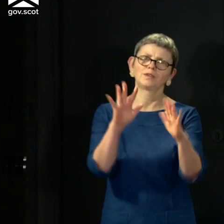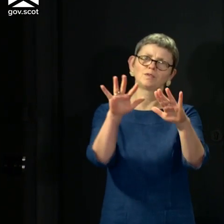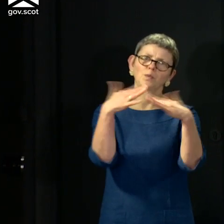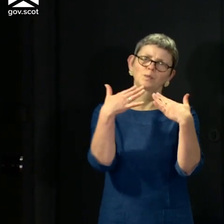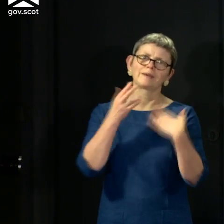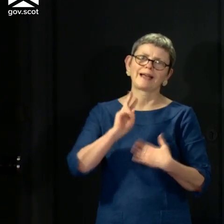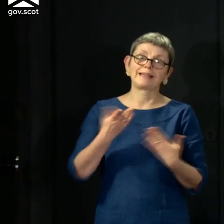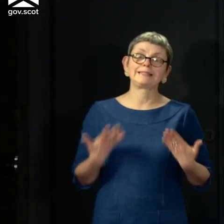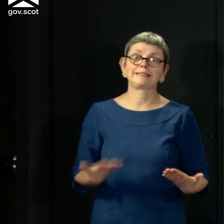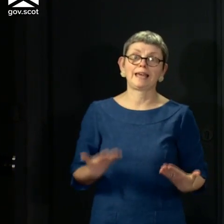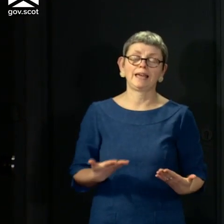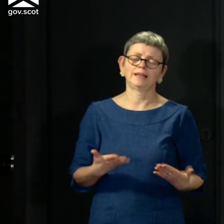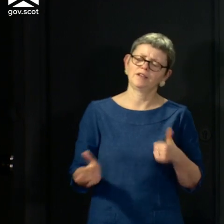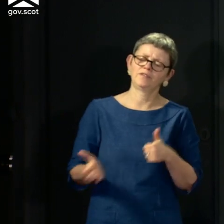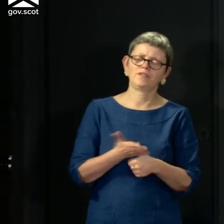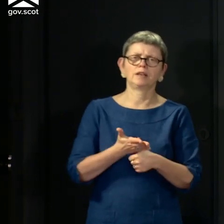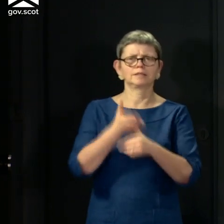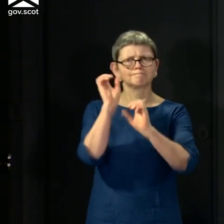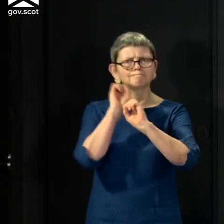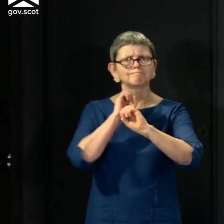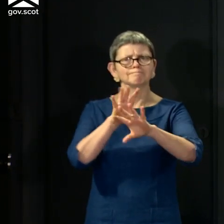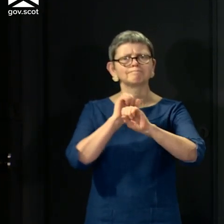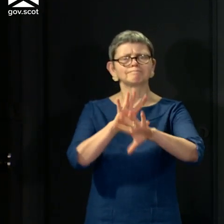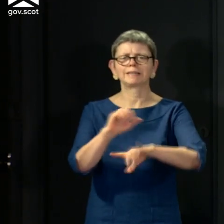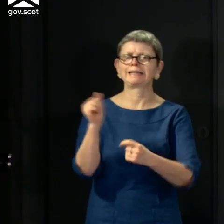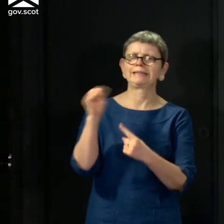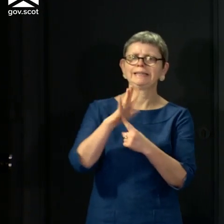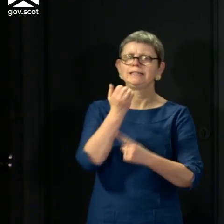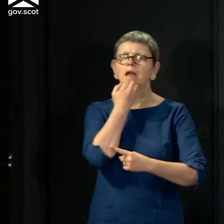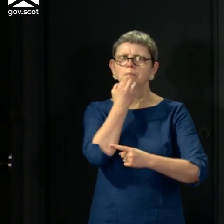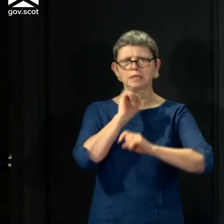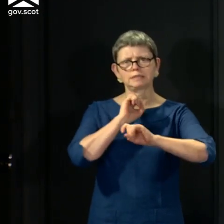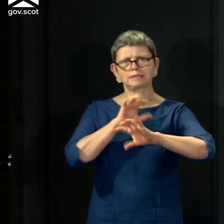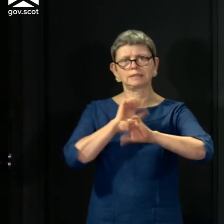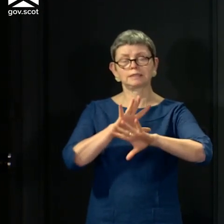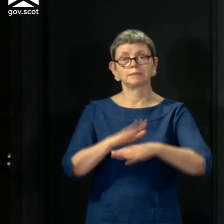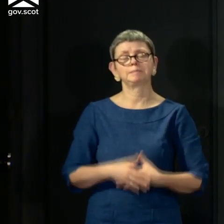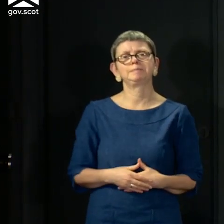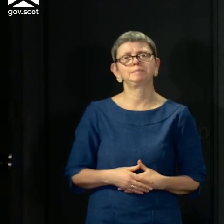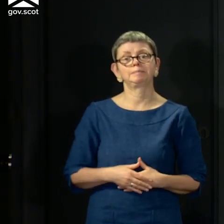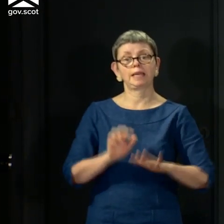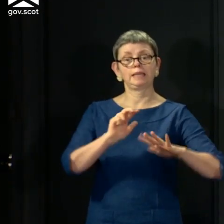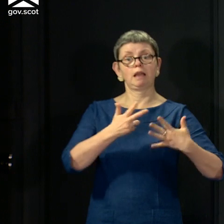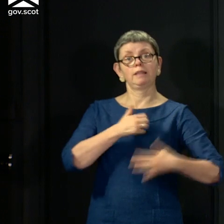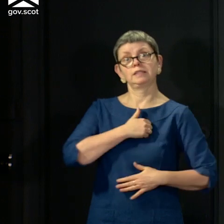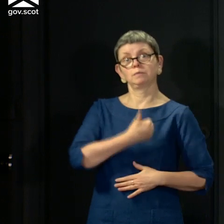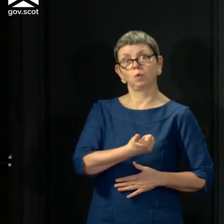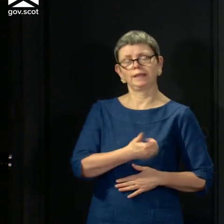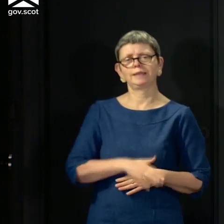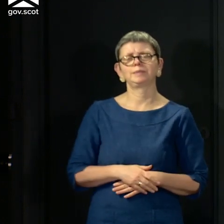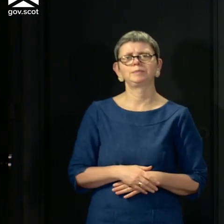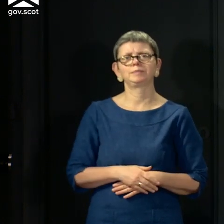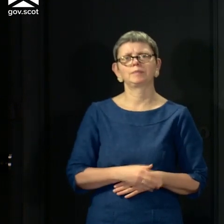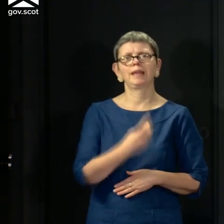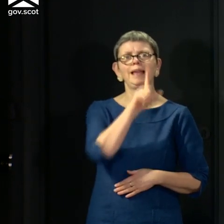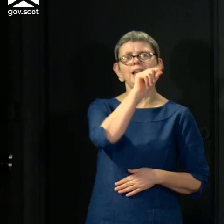I'll start as usual with an update on some of the key statistics. I can tell you that as at nine o'clock this morning, there have been